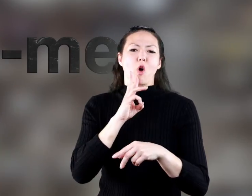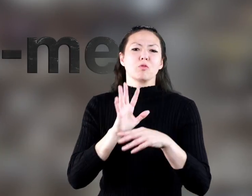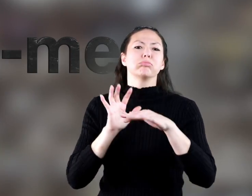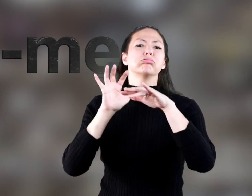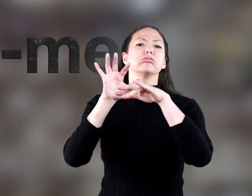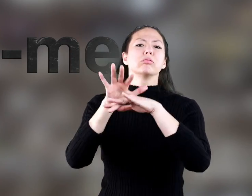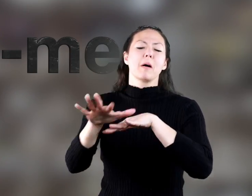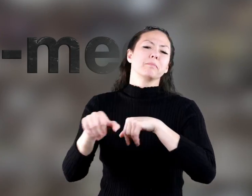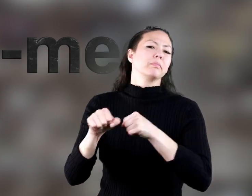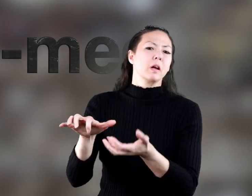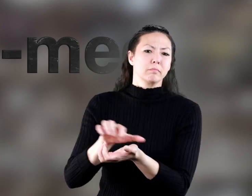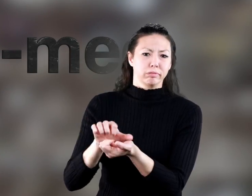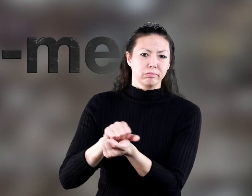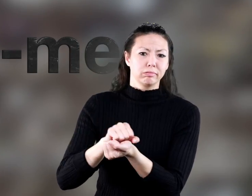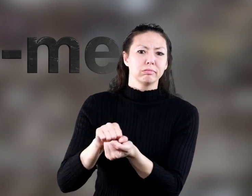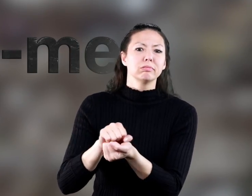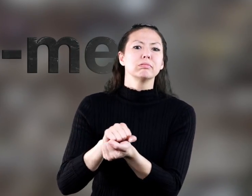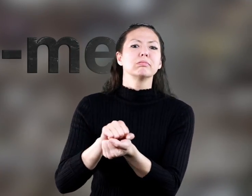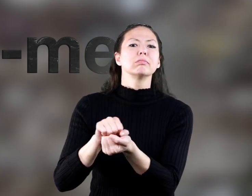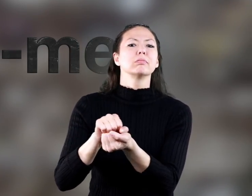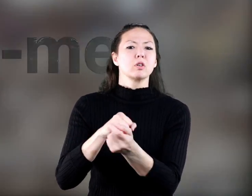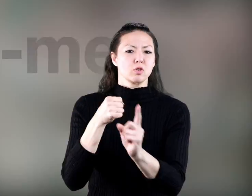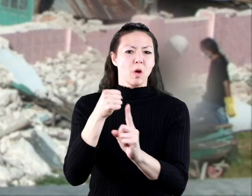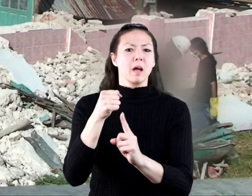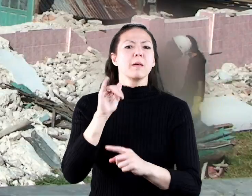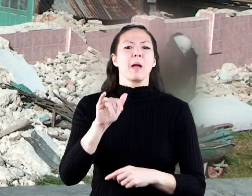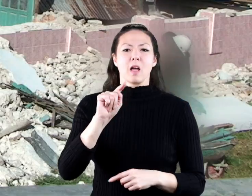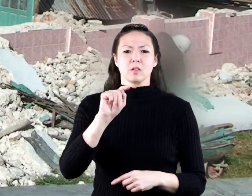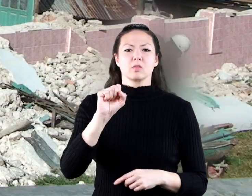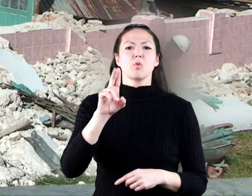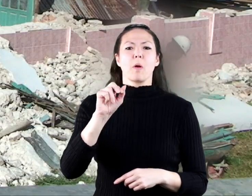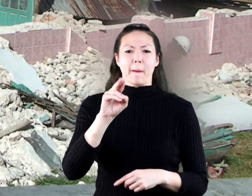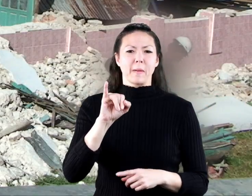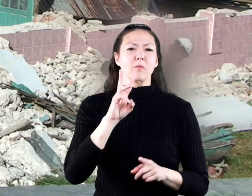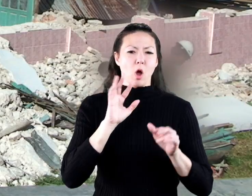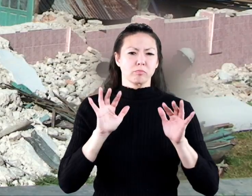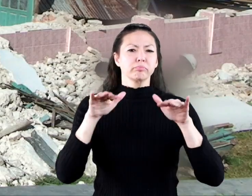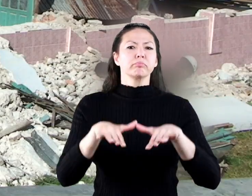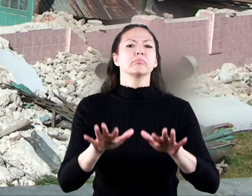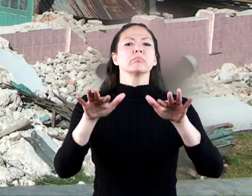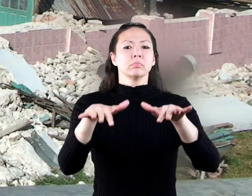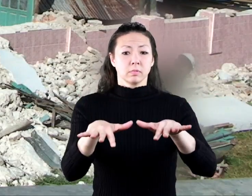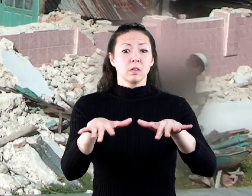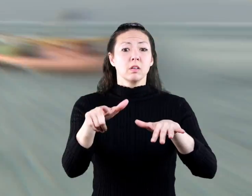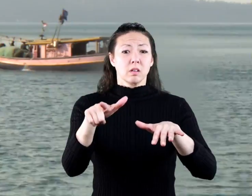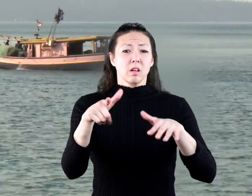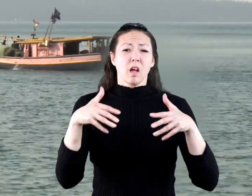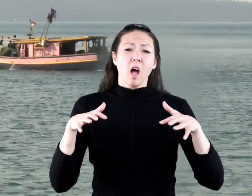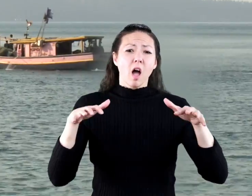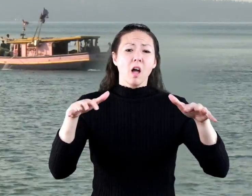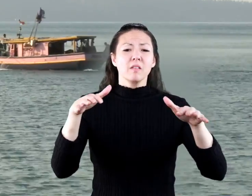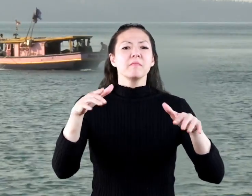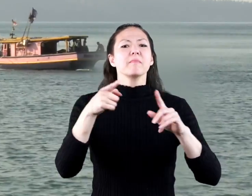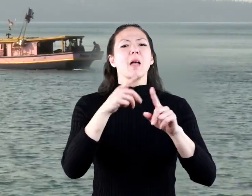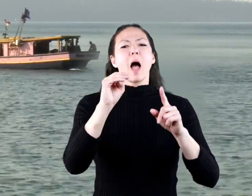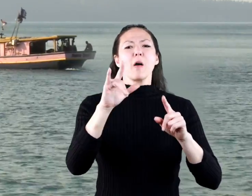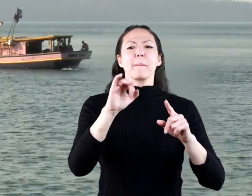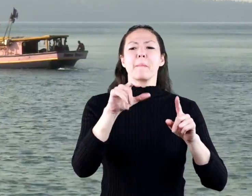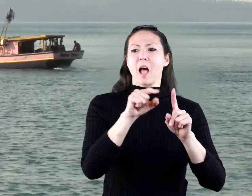tsunamis. Any coastal town is at risk of being struck by a tsunami. They can begin from hundreds of miles out to